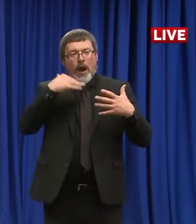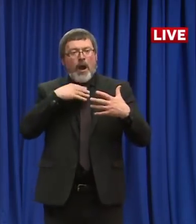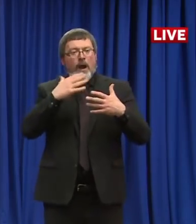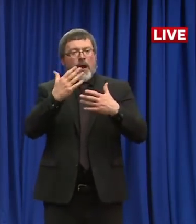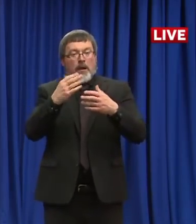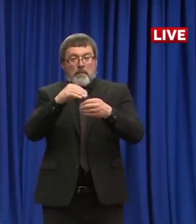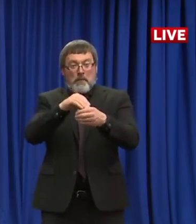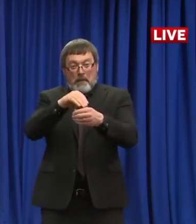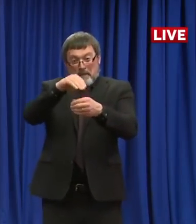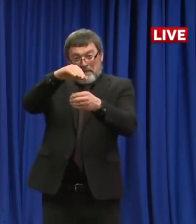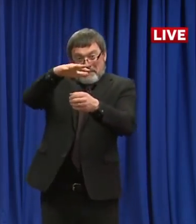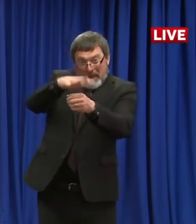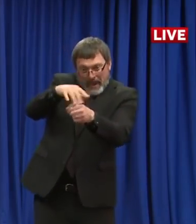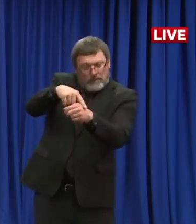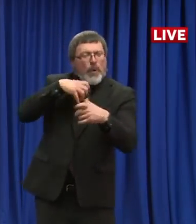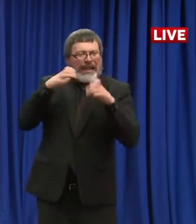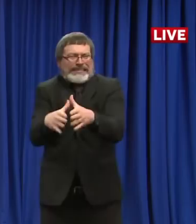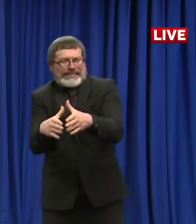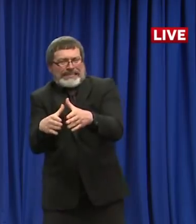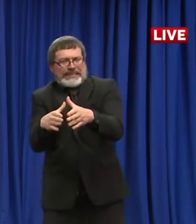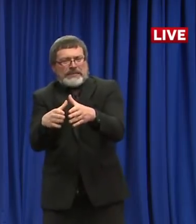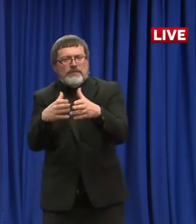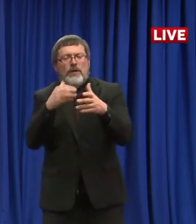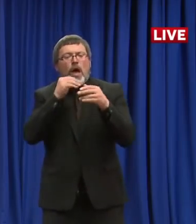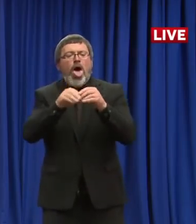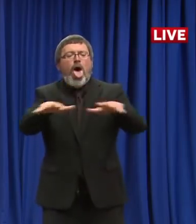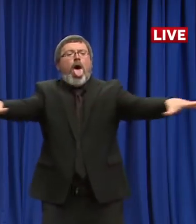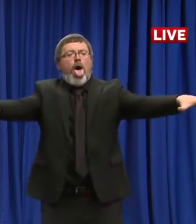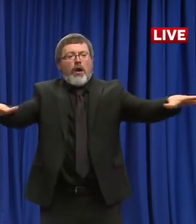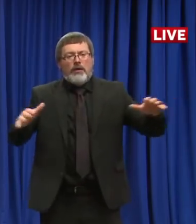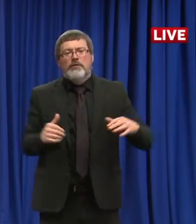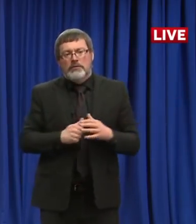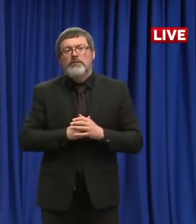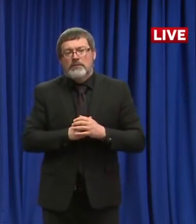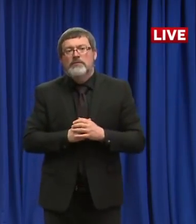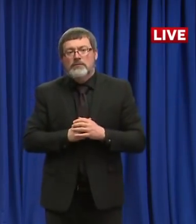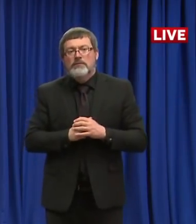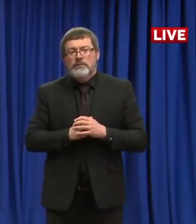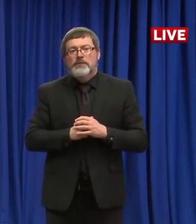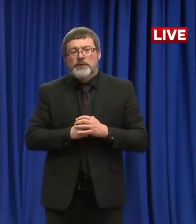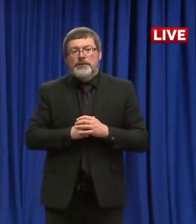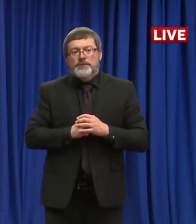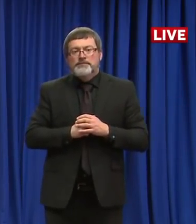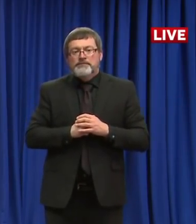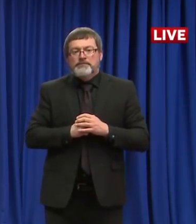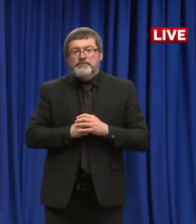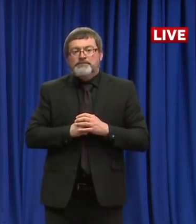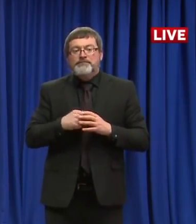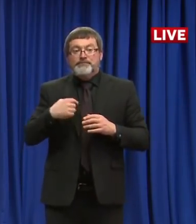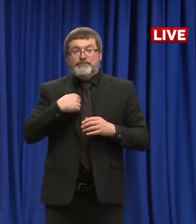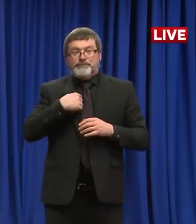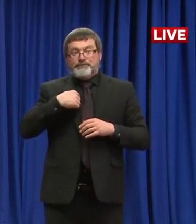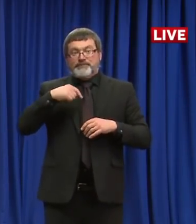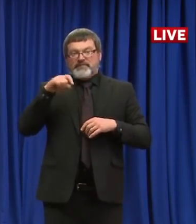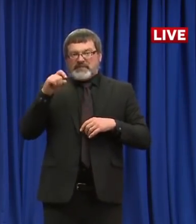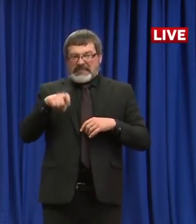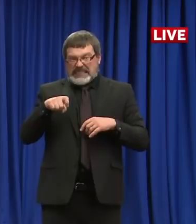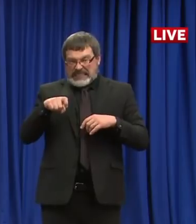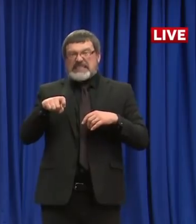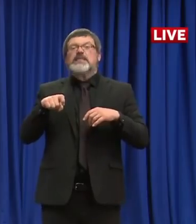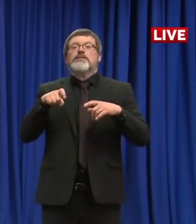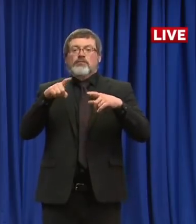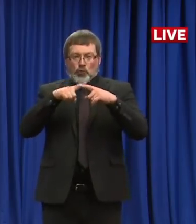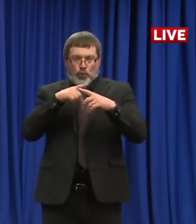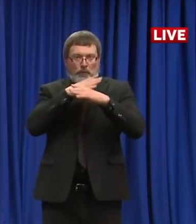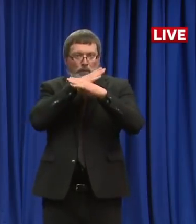including, you know, potential future outbreaks or waves of infection if and when we're, it's not an if, it's when we're able